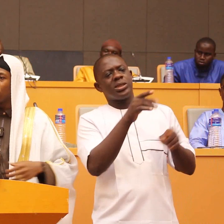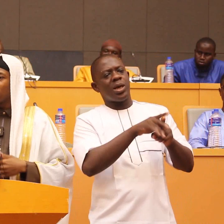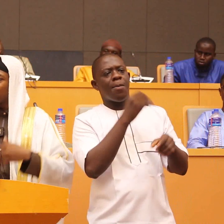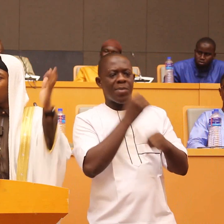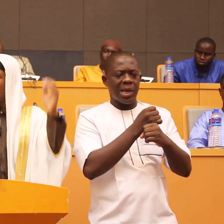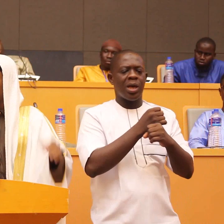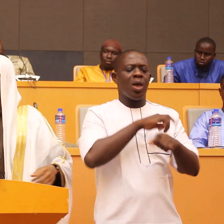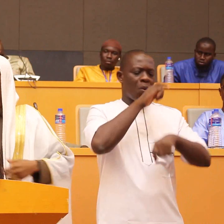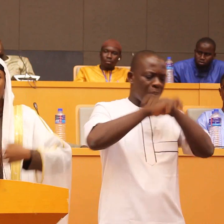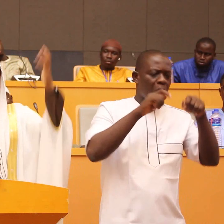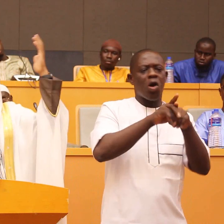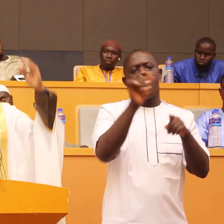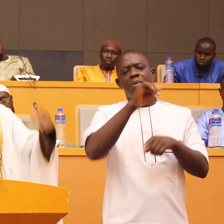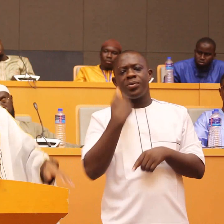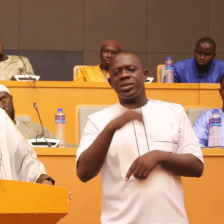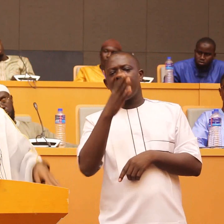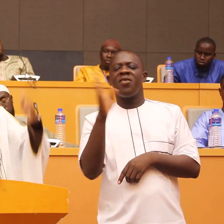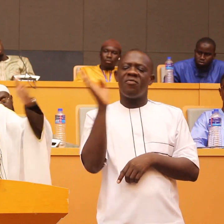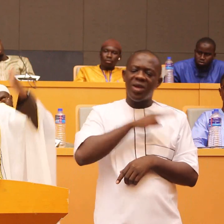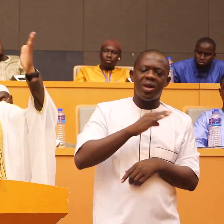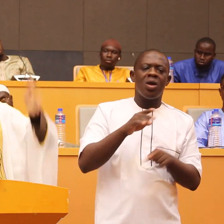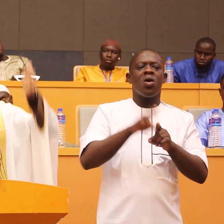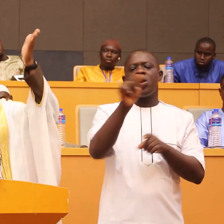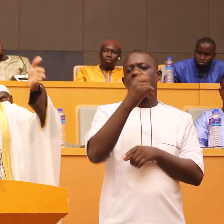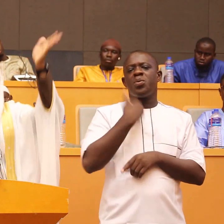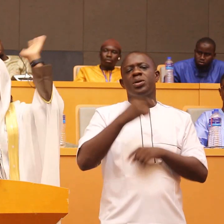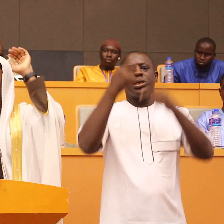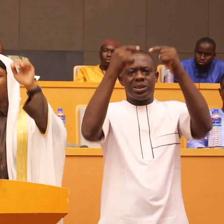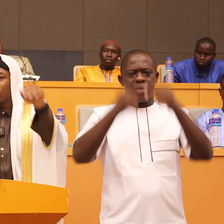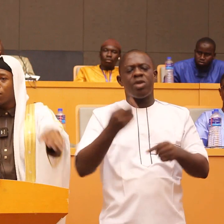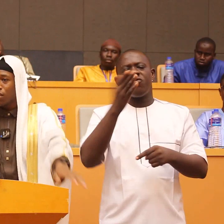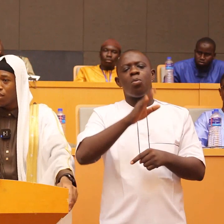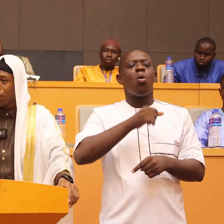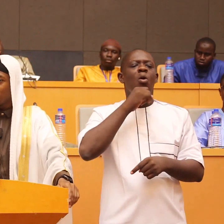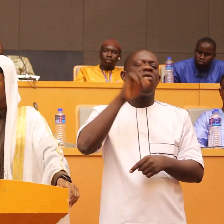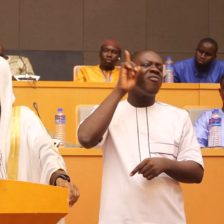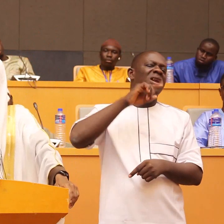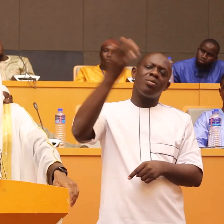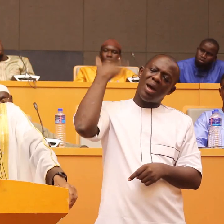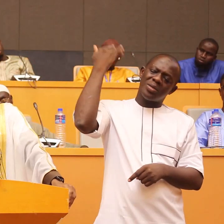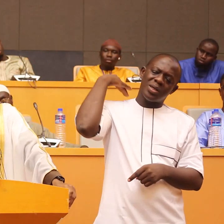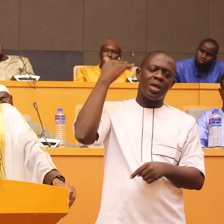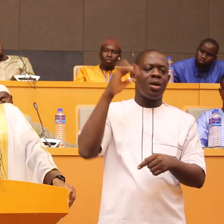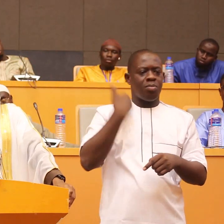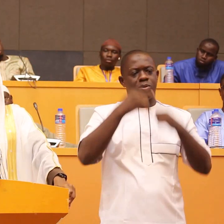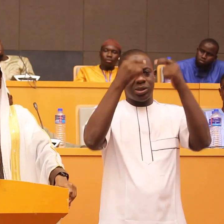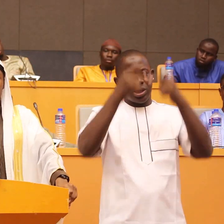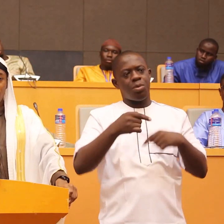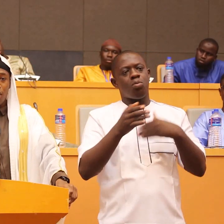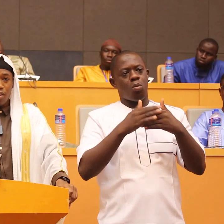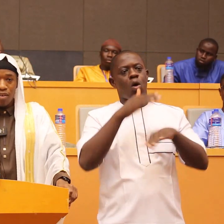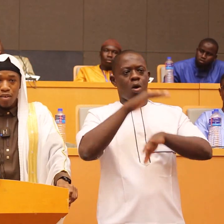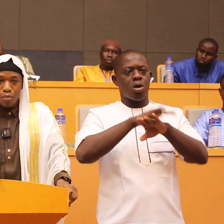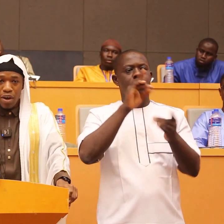is a liar these are the statement from our forefathers they gave these statements of